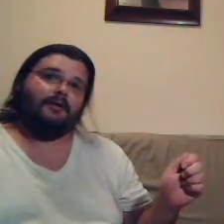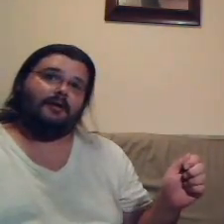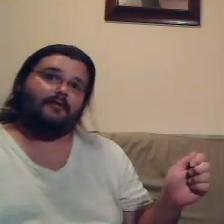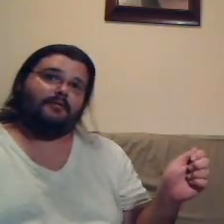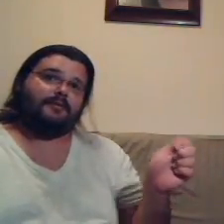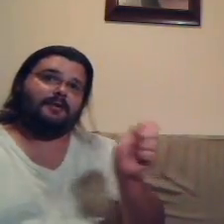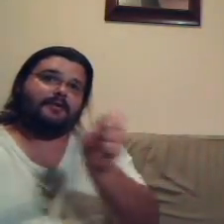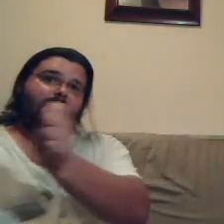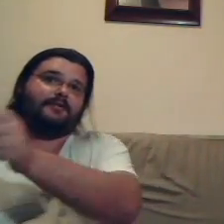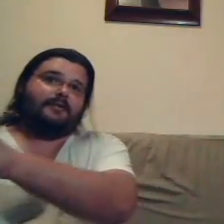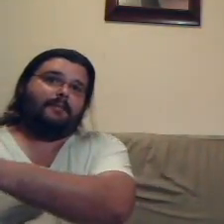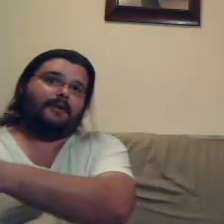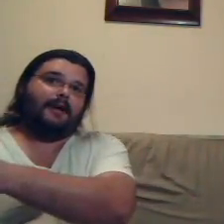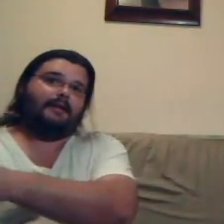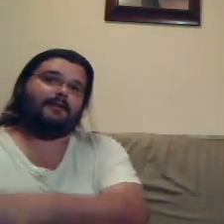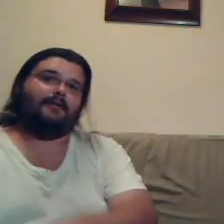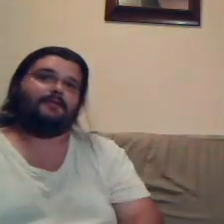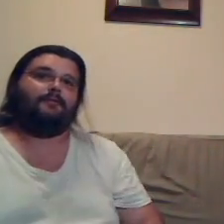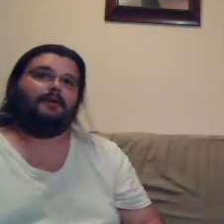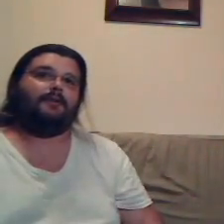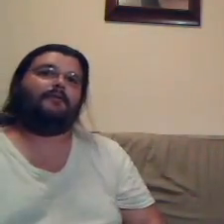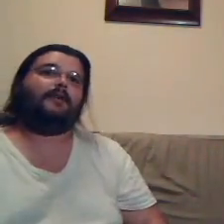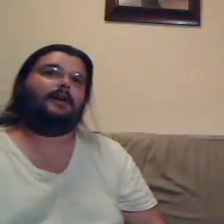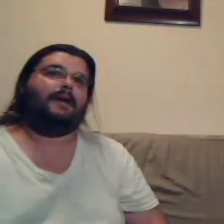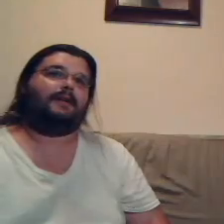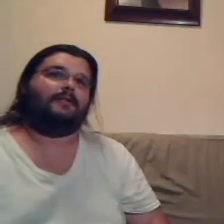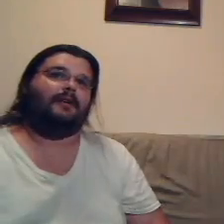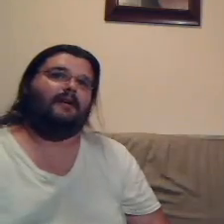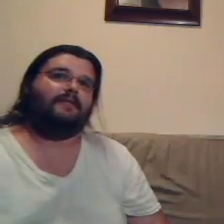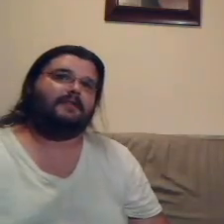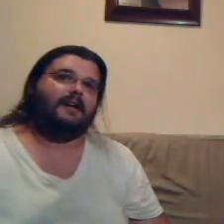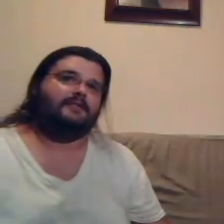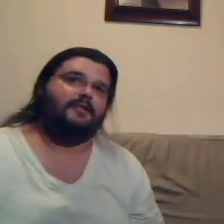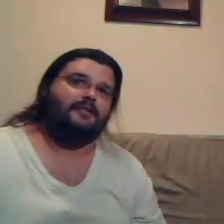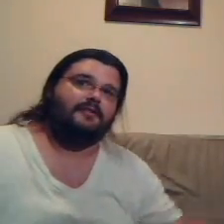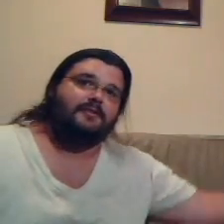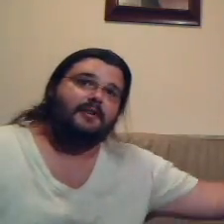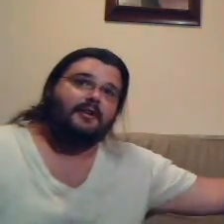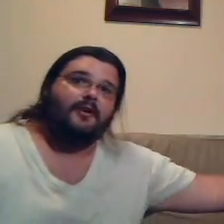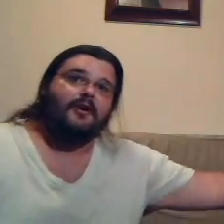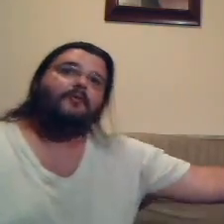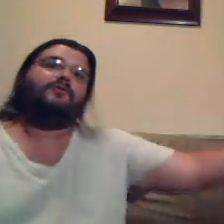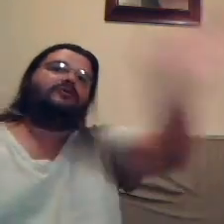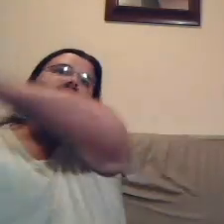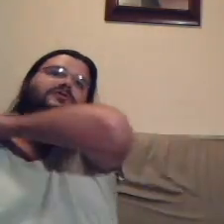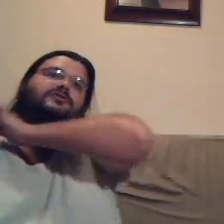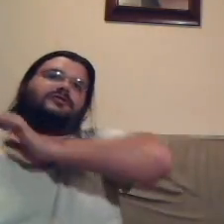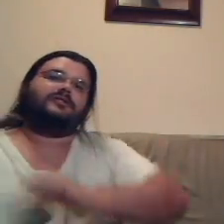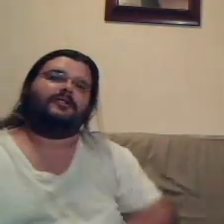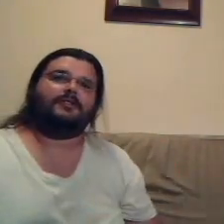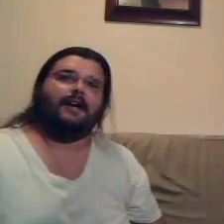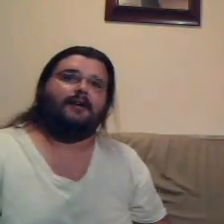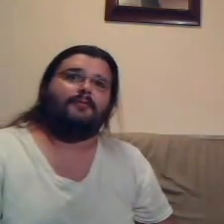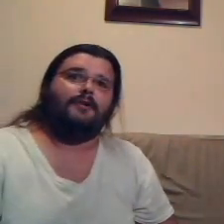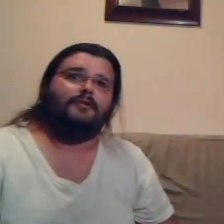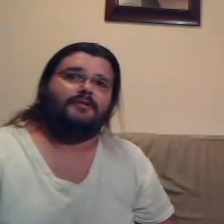closed. So I politely close the window, head back to the office, and I just hear this whoosh, this loud whoosh.